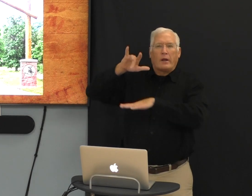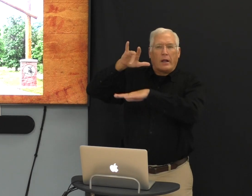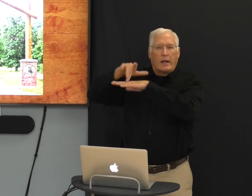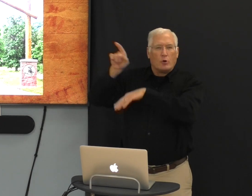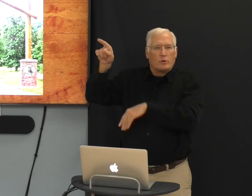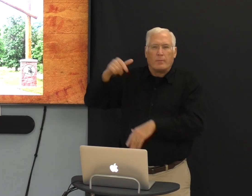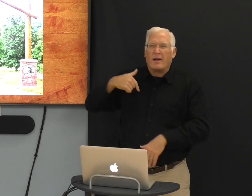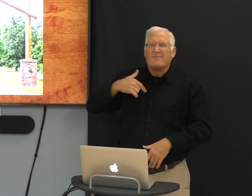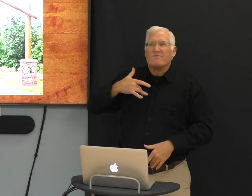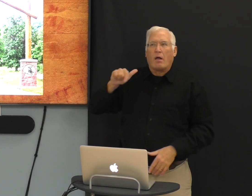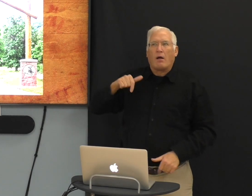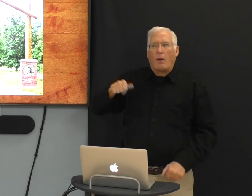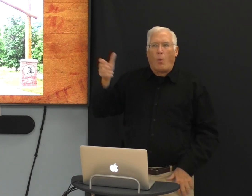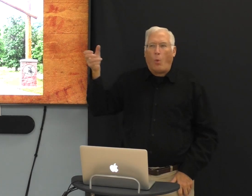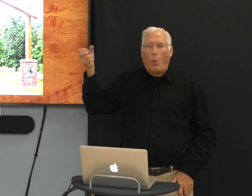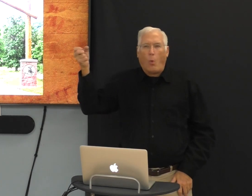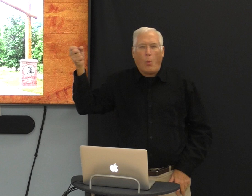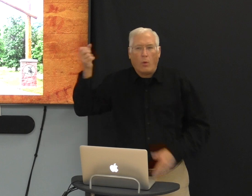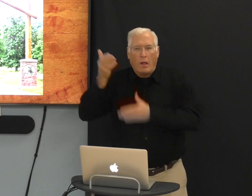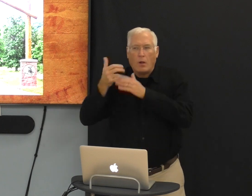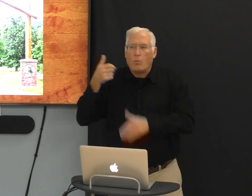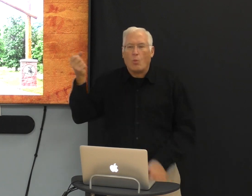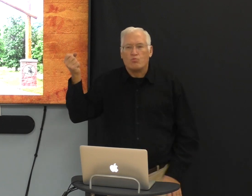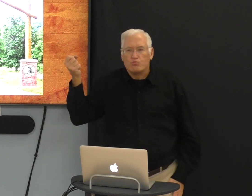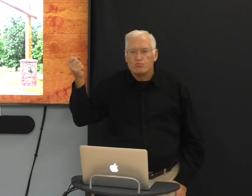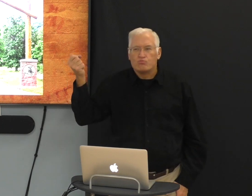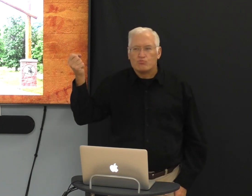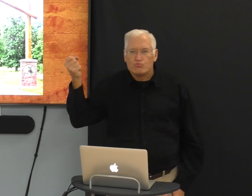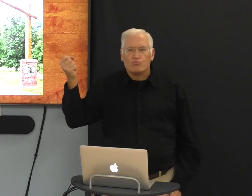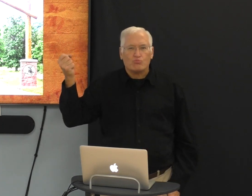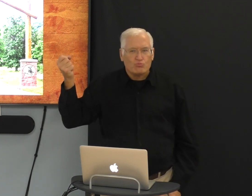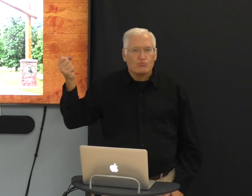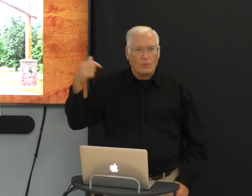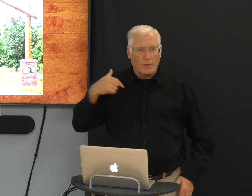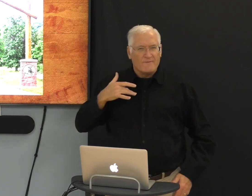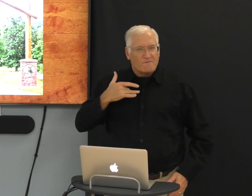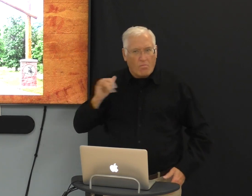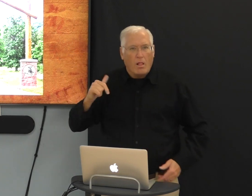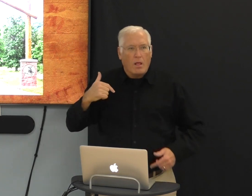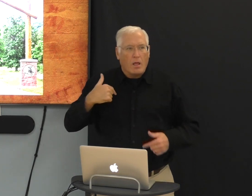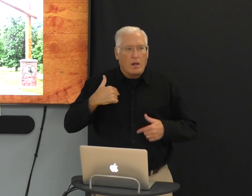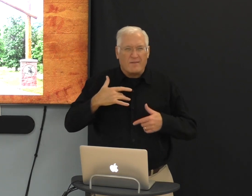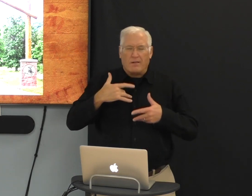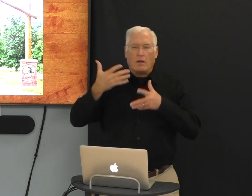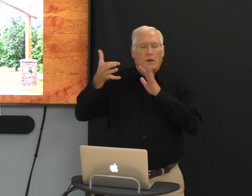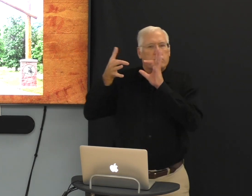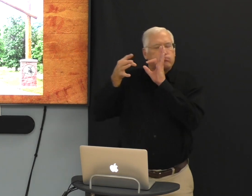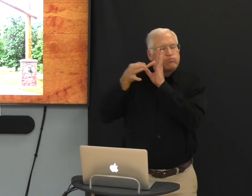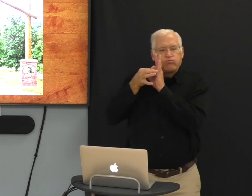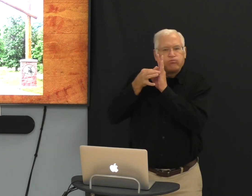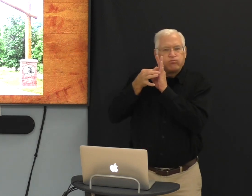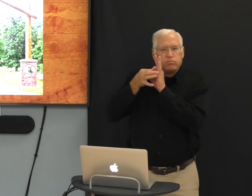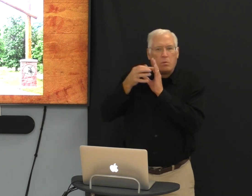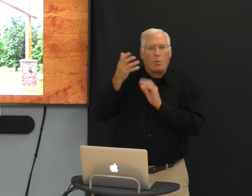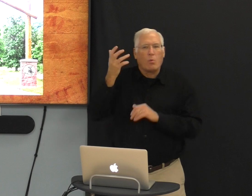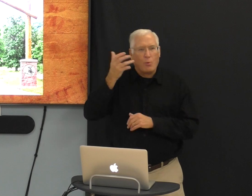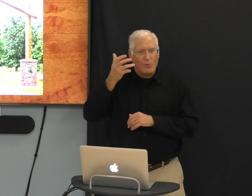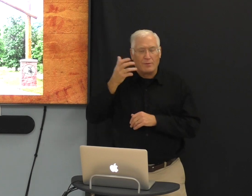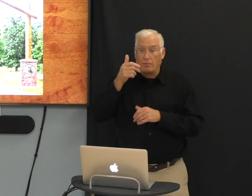hiked, I felt like I could hold on